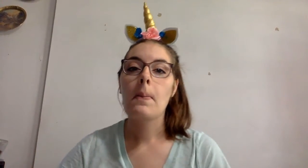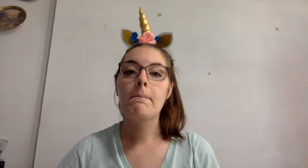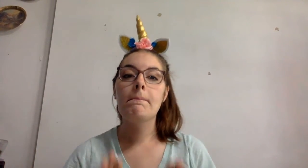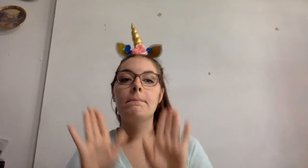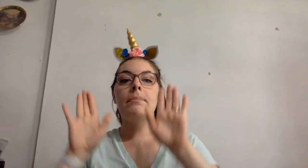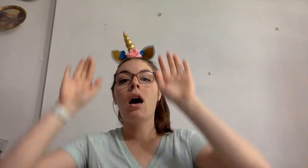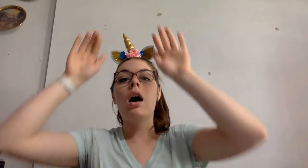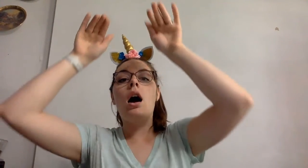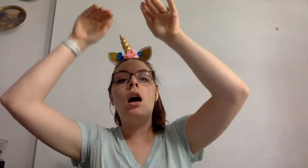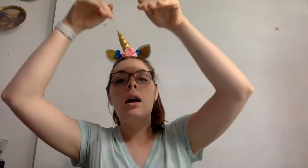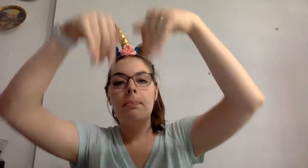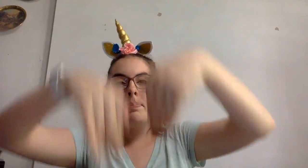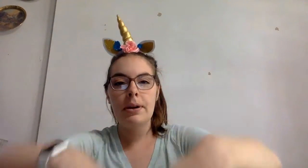M-a-p.